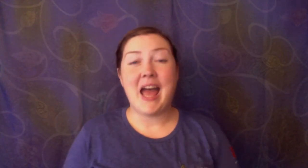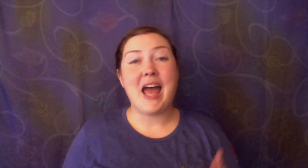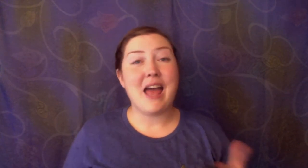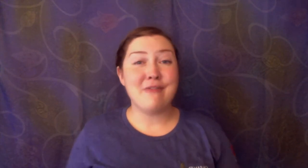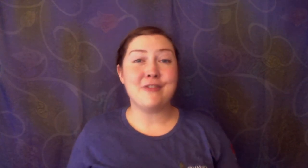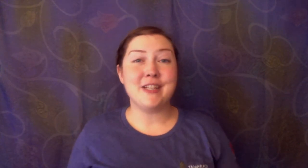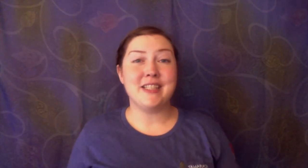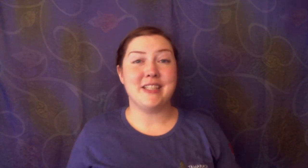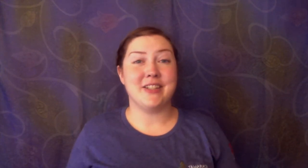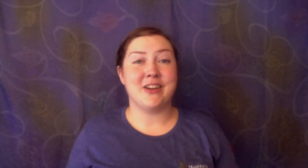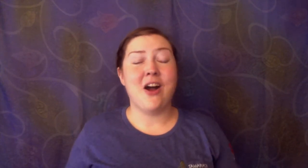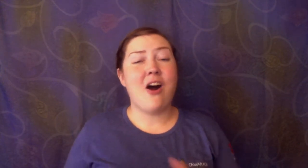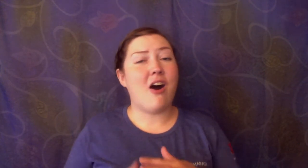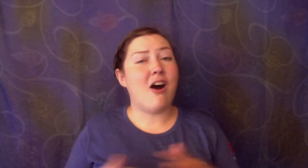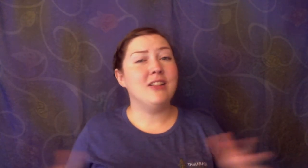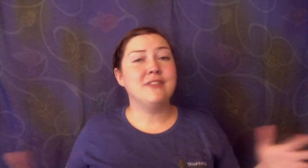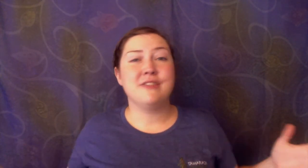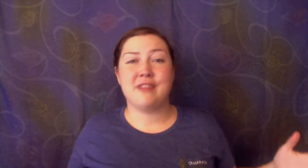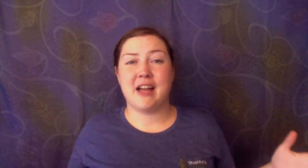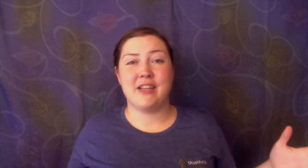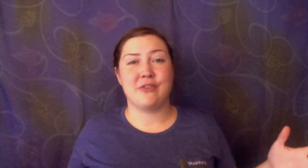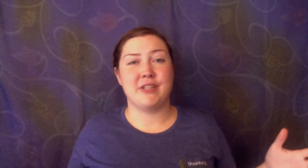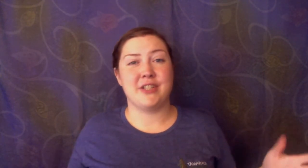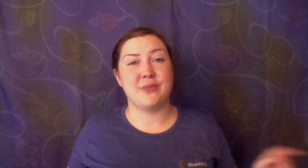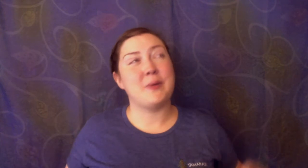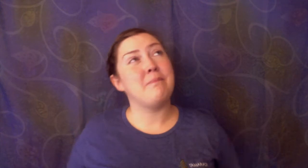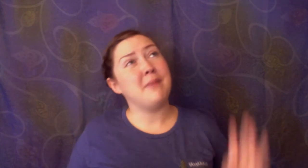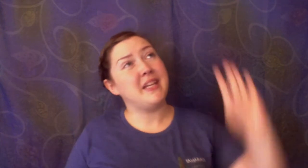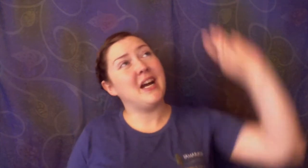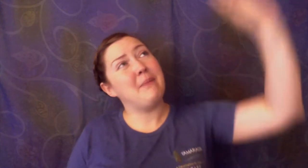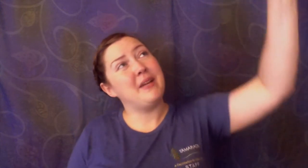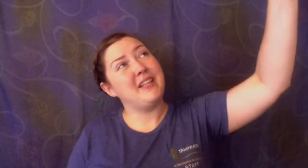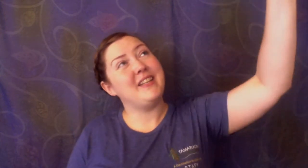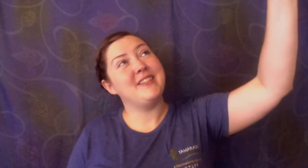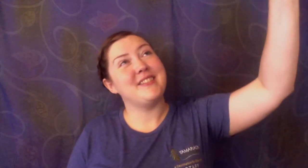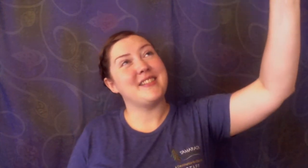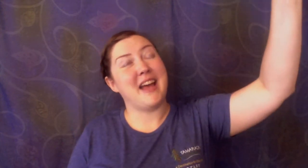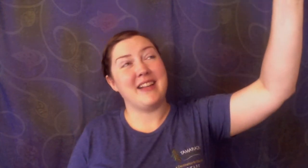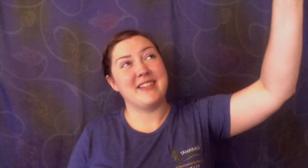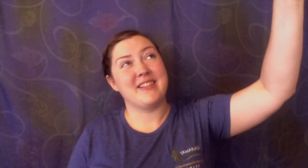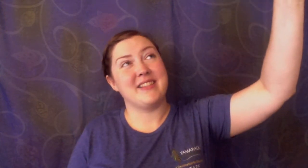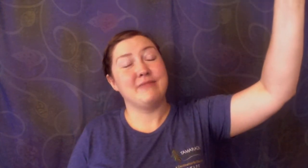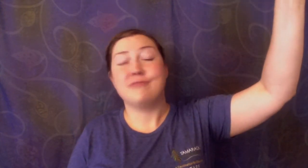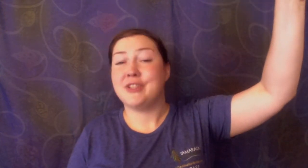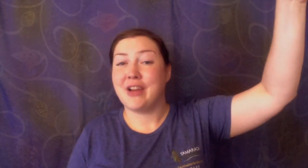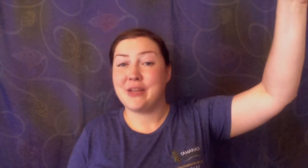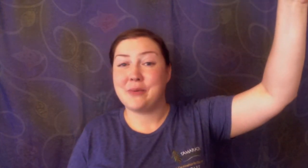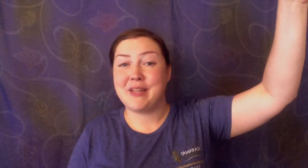Every year all of the flying creatures would meet up at Eagle's Nest for their annual meeting.